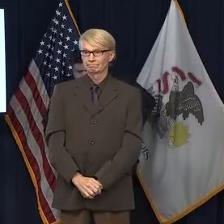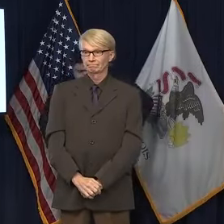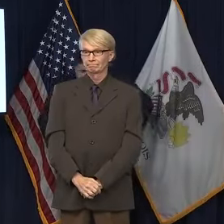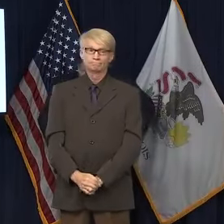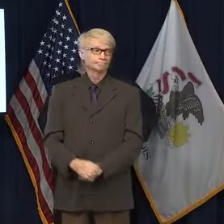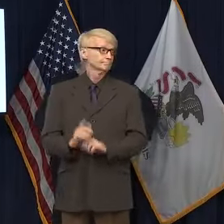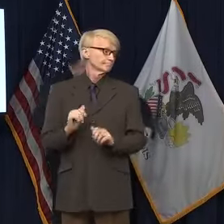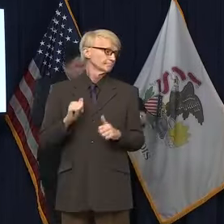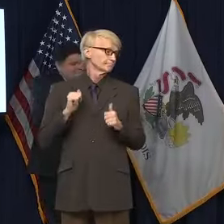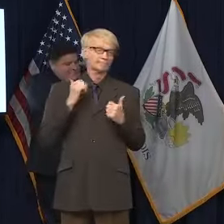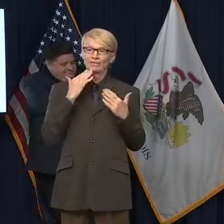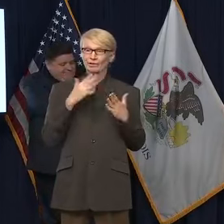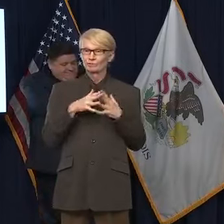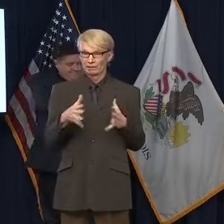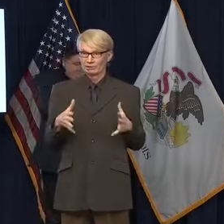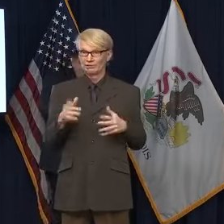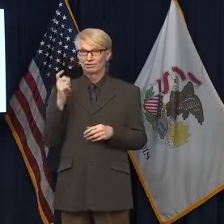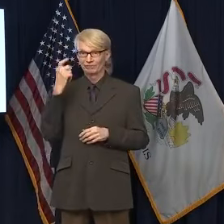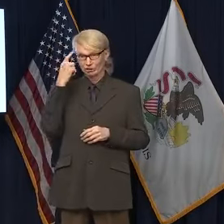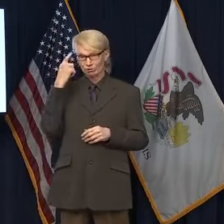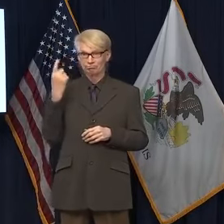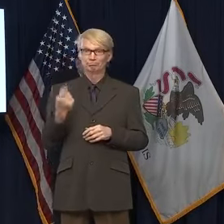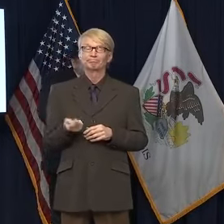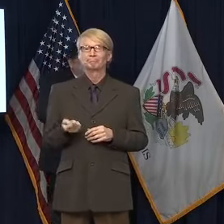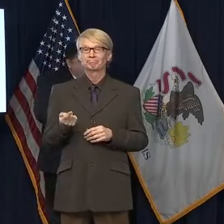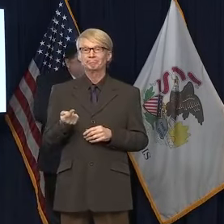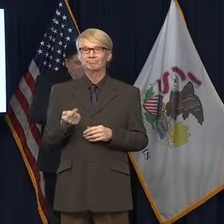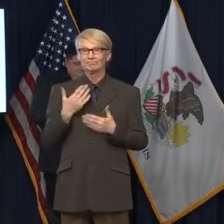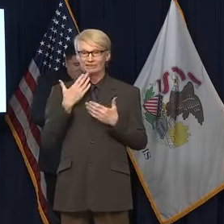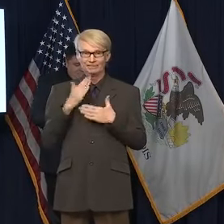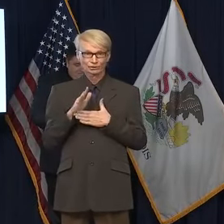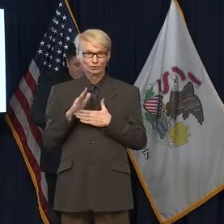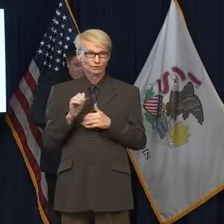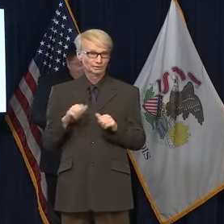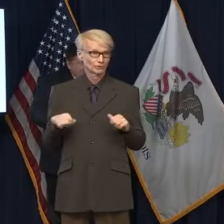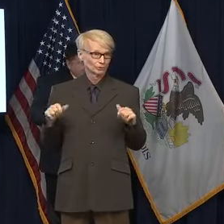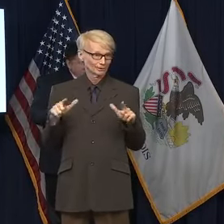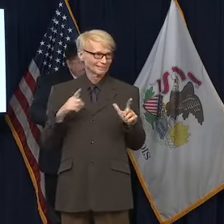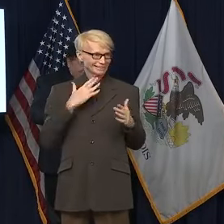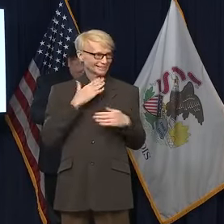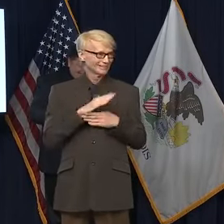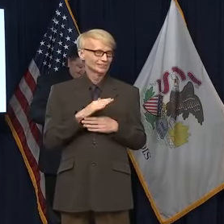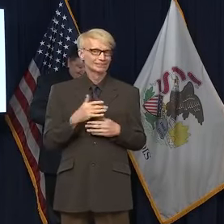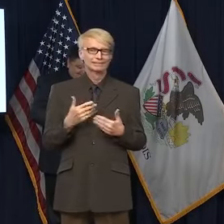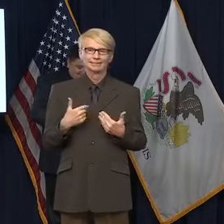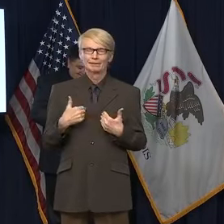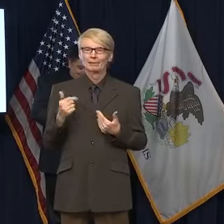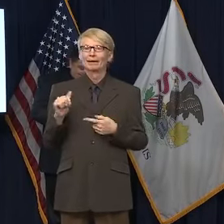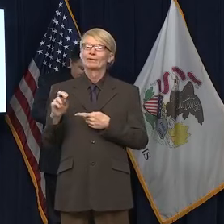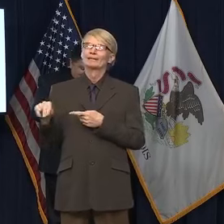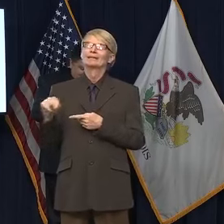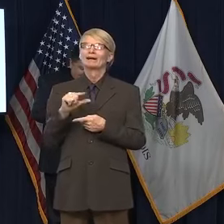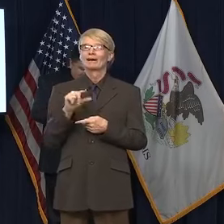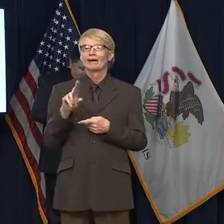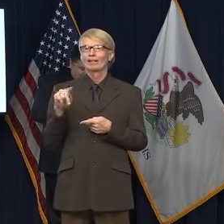Thank you so much, Governor. Good afternoon, everyone. Good afternoon. I'm Erin Guthrie, Director of the Department of